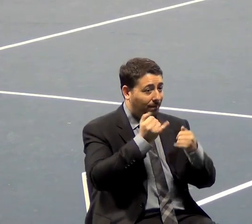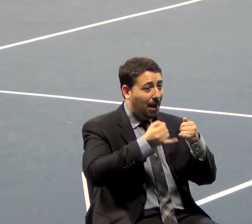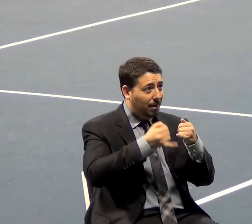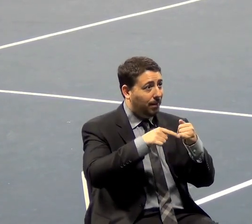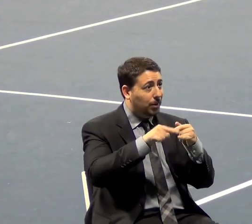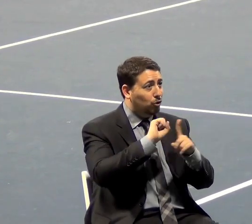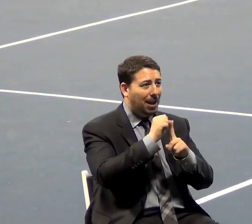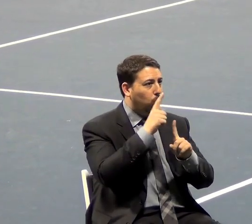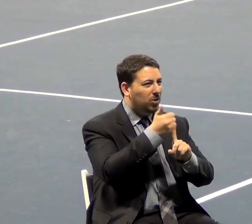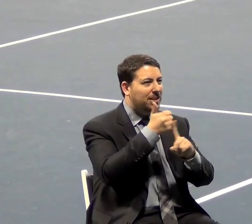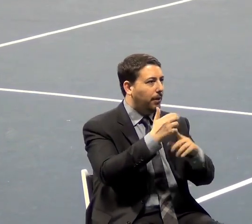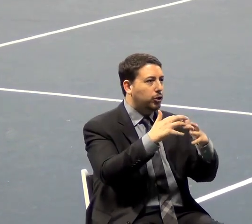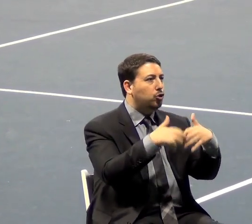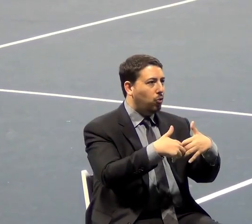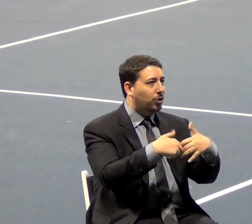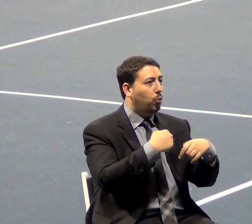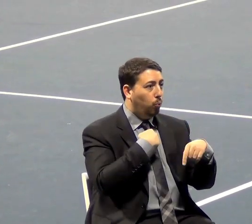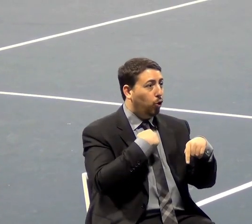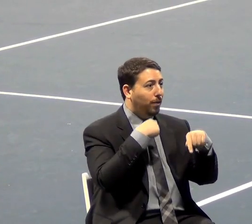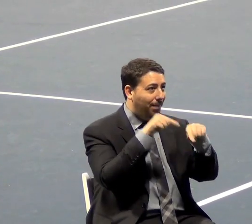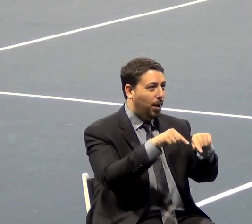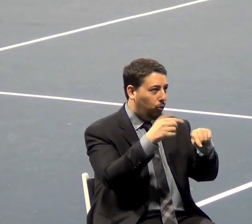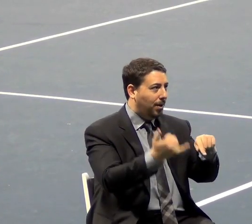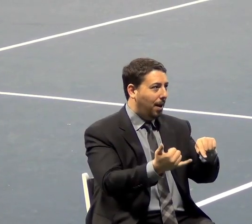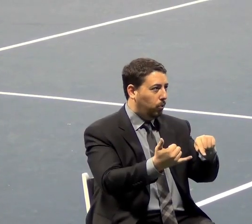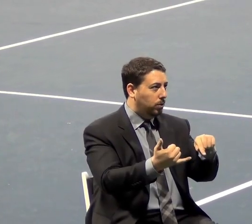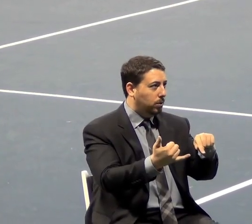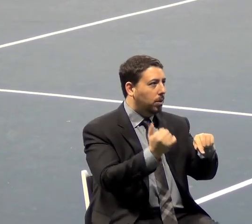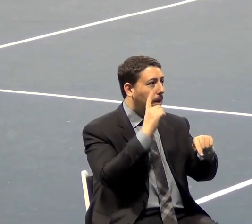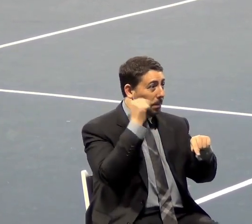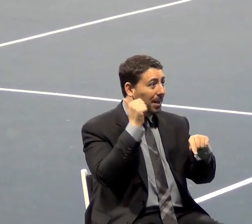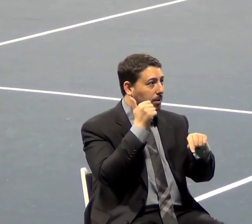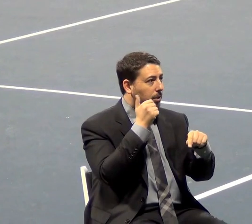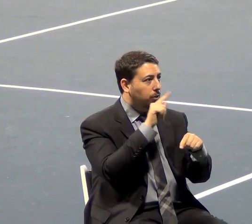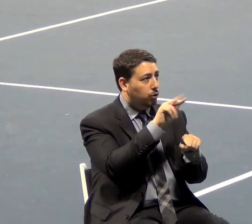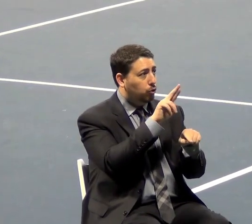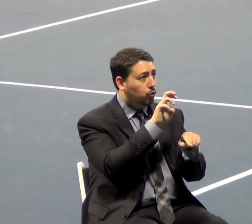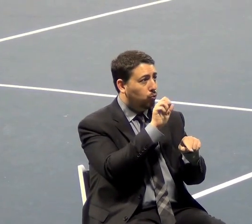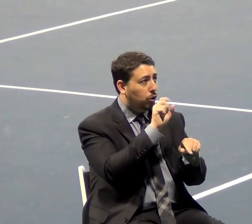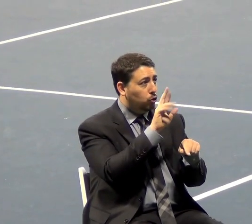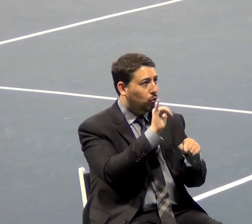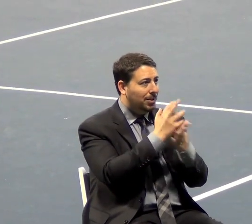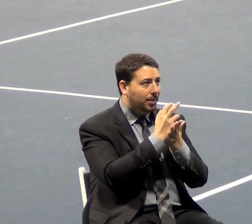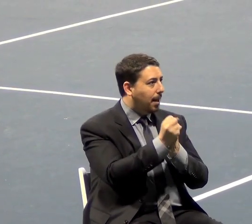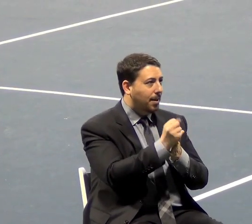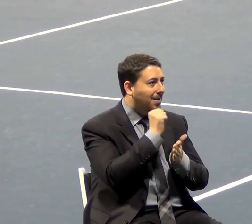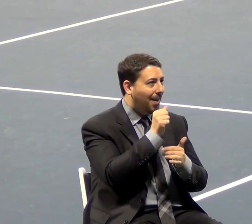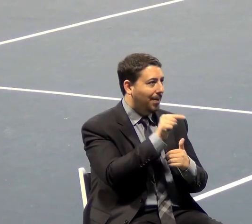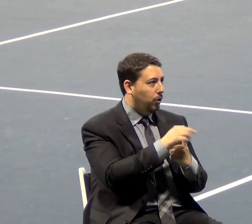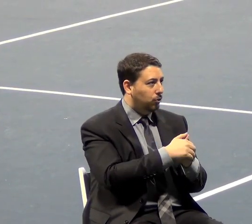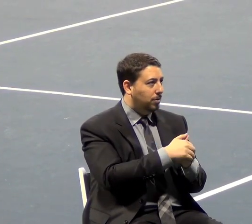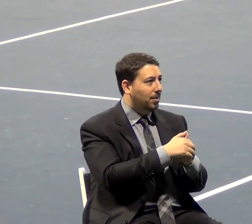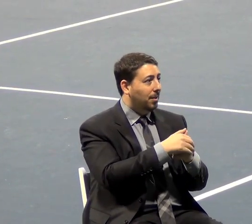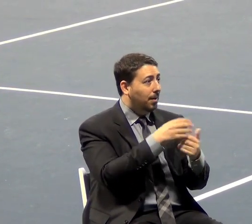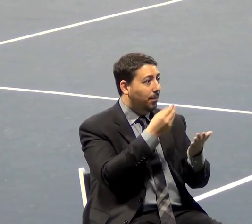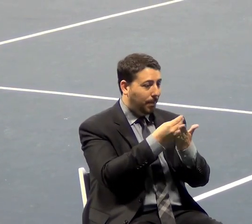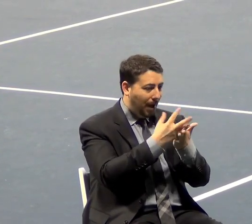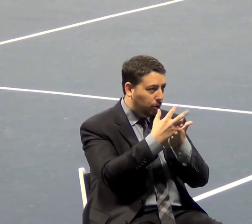-destruct. And we're at that point now because the Treasury's not there. The Treasury's bare, the pie is shrinking, and they're fighting and